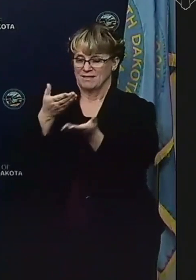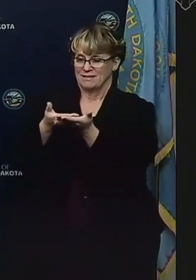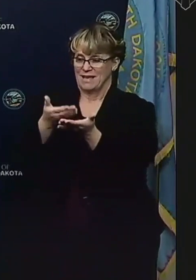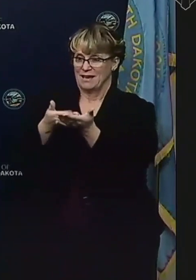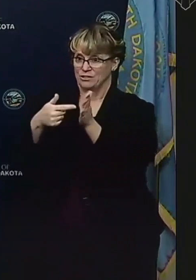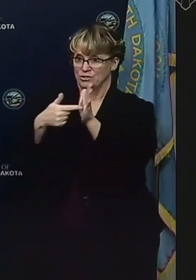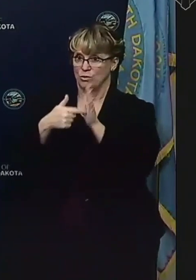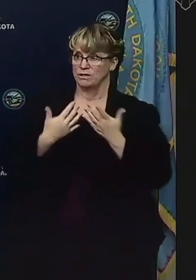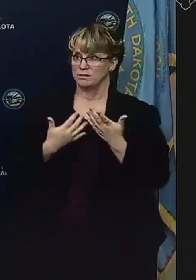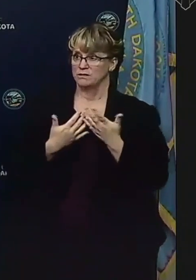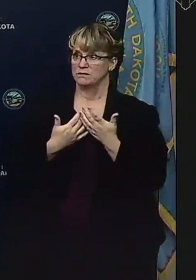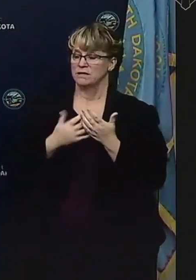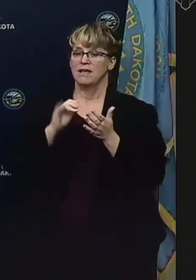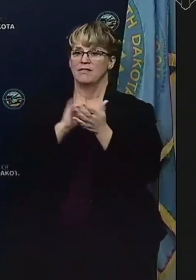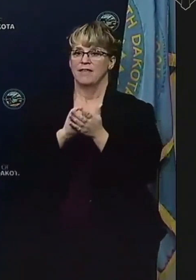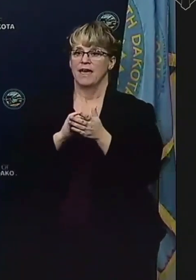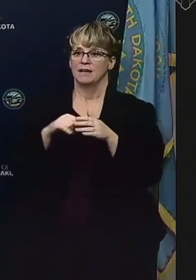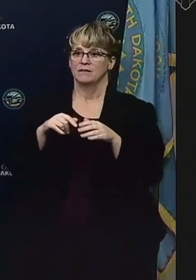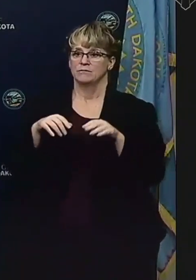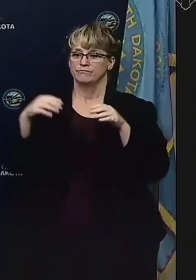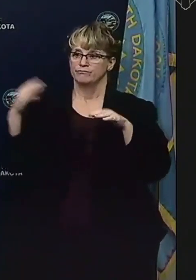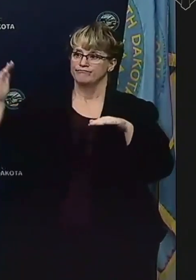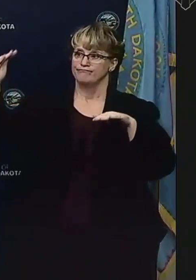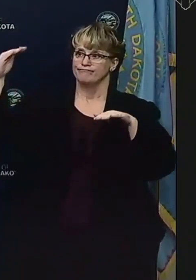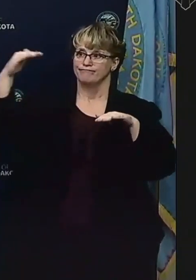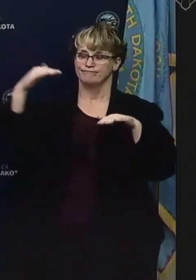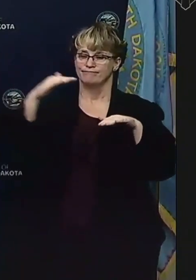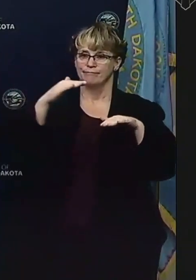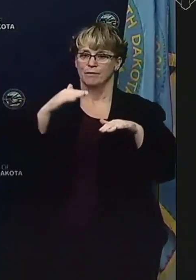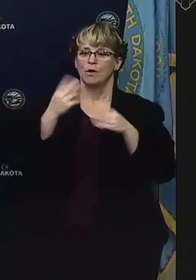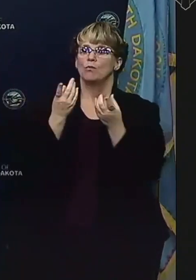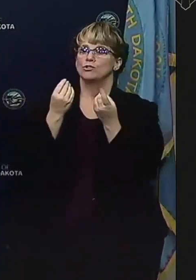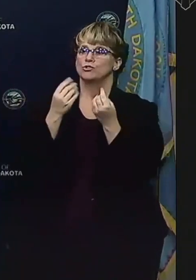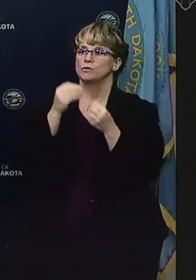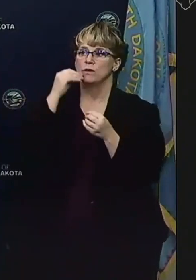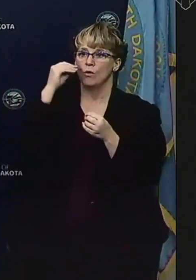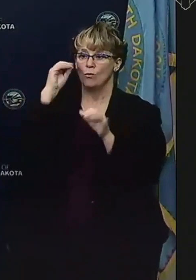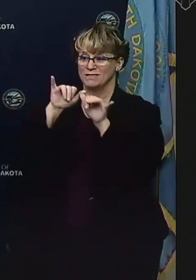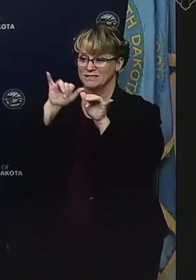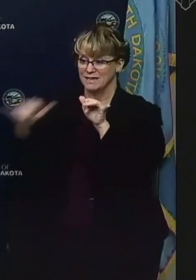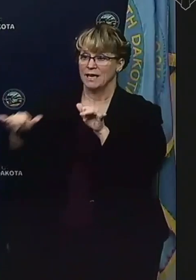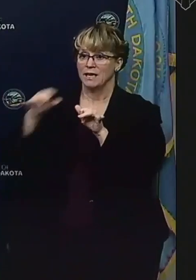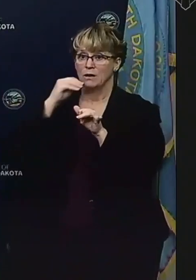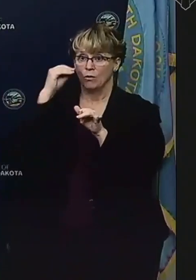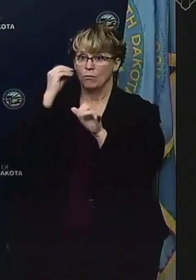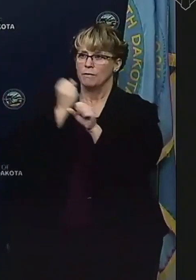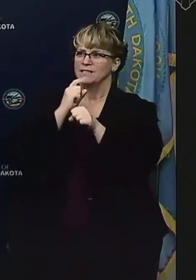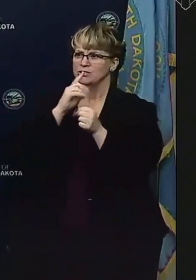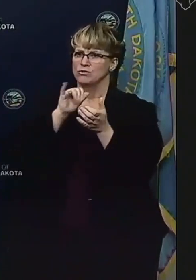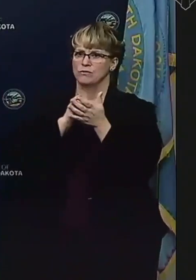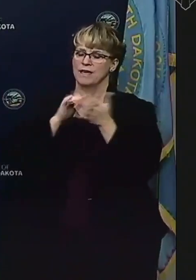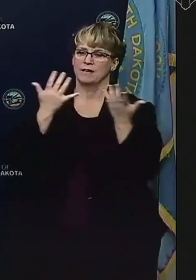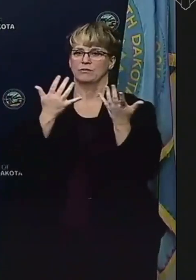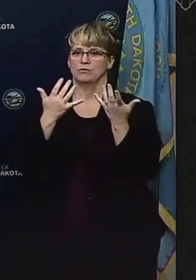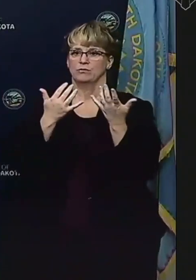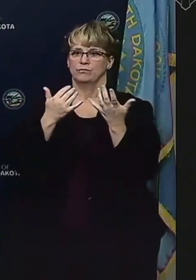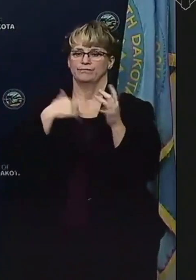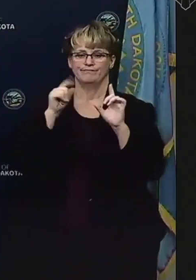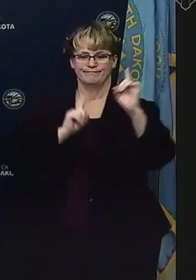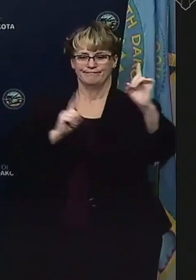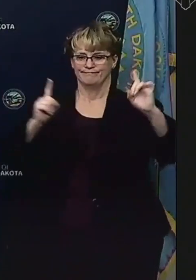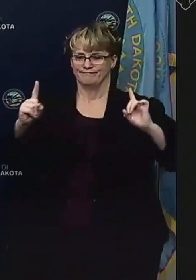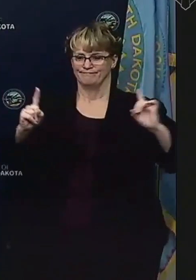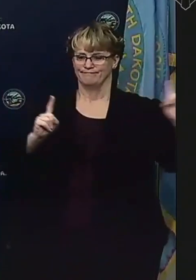showing us that we are bending our curve. What you are doing at home by staying home and by making sure that you're practicing social